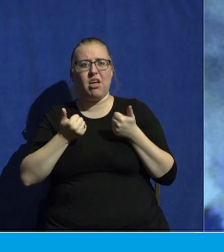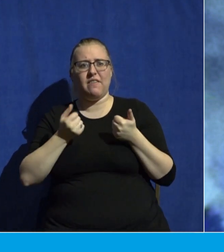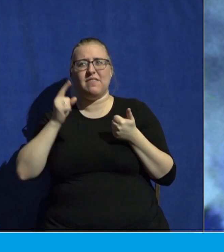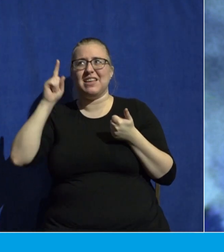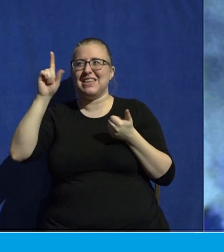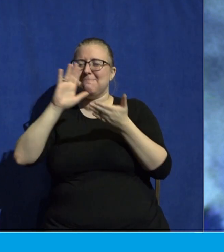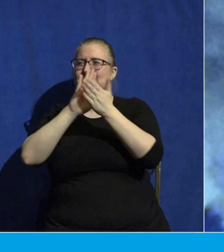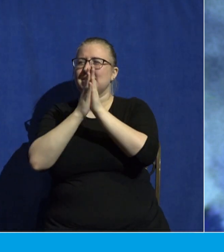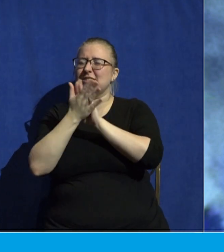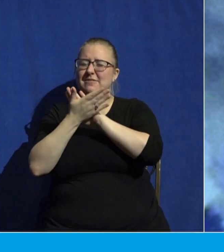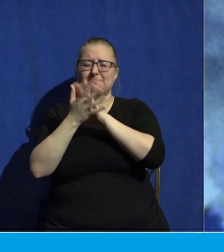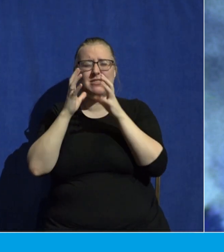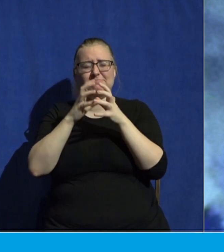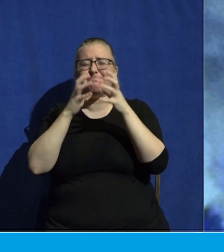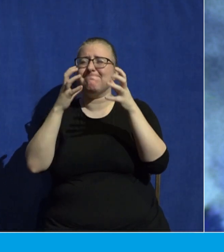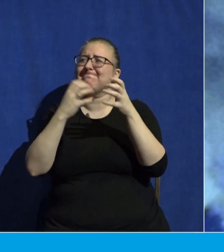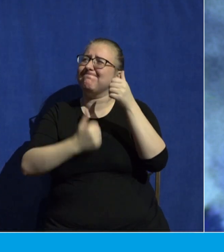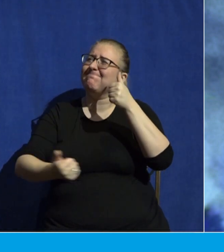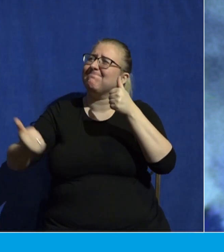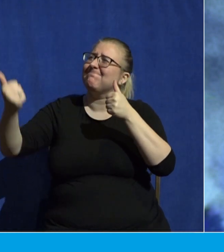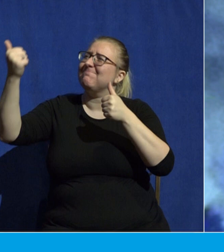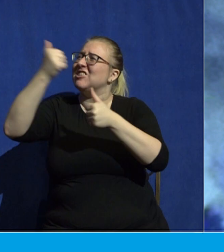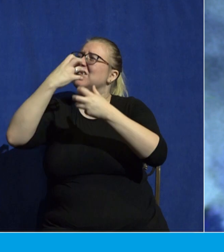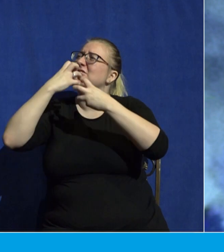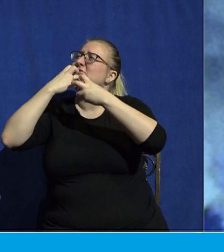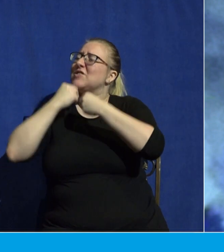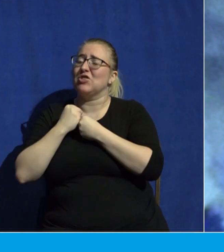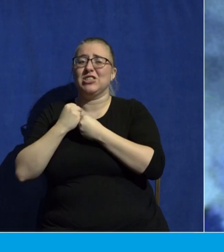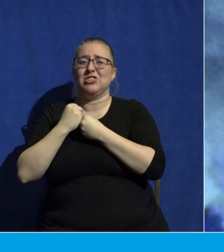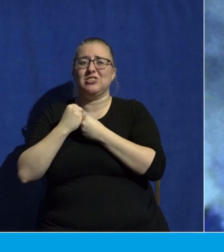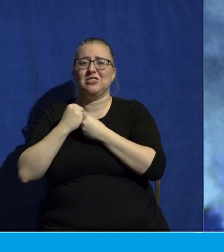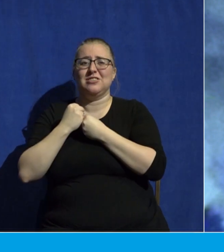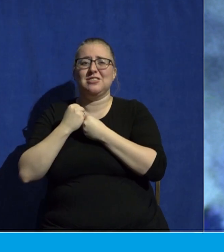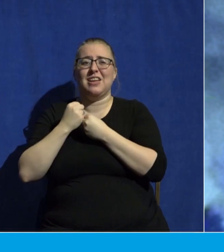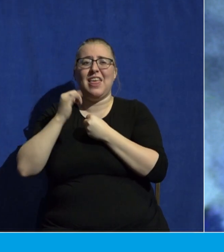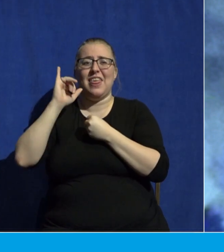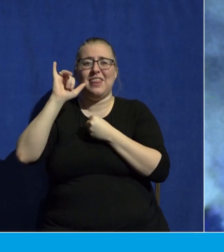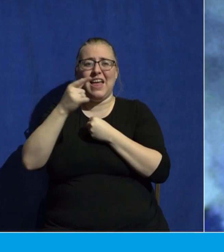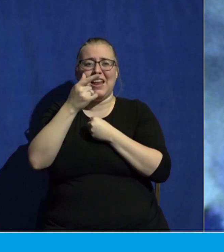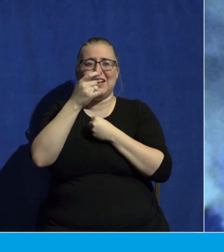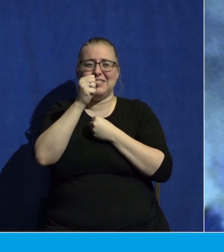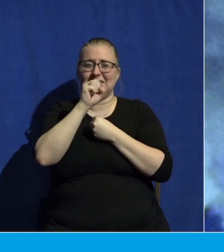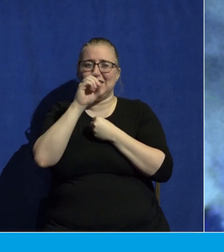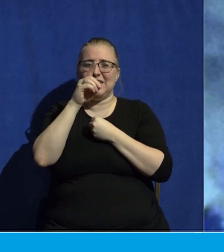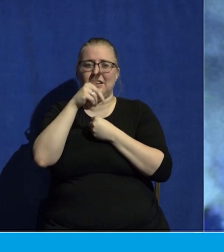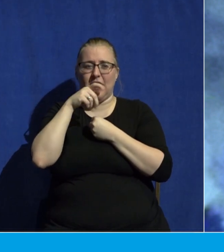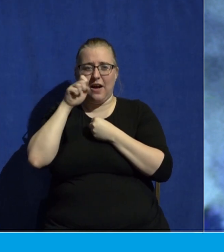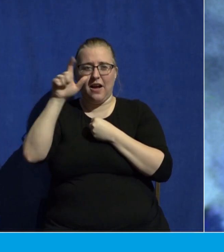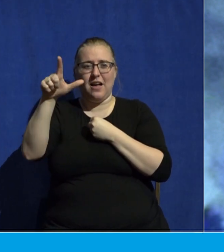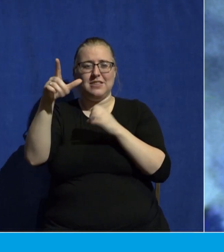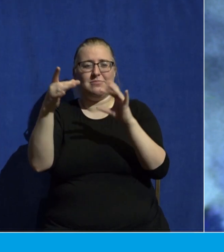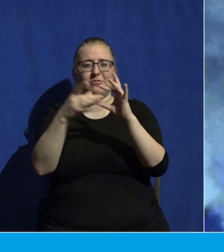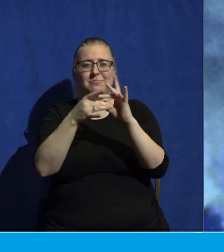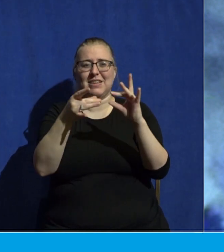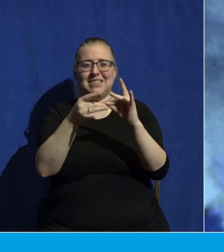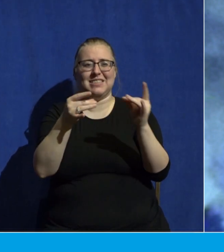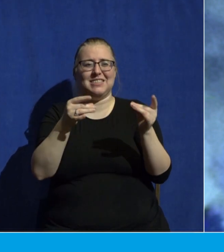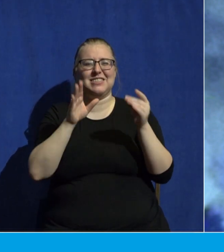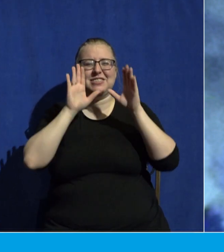of all. What a gospel. What great news for us today. For God